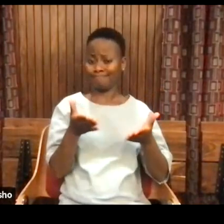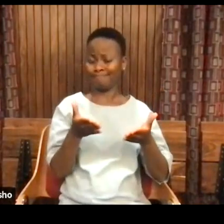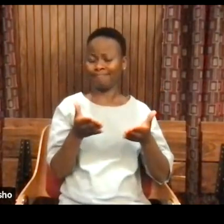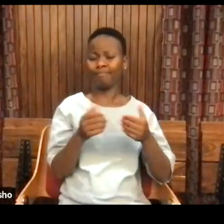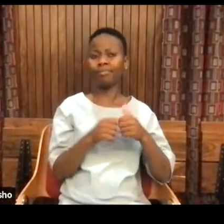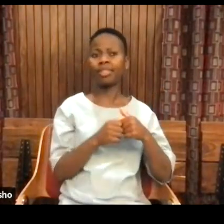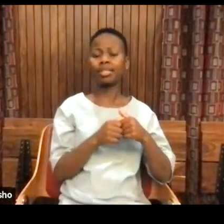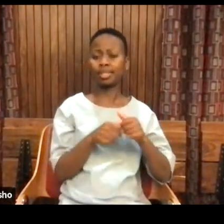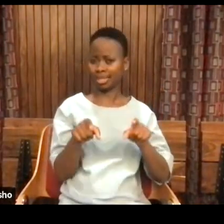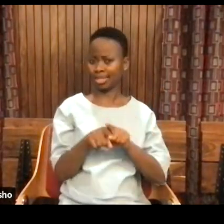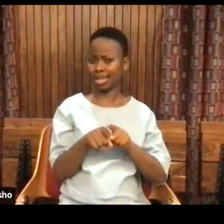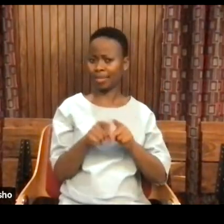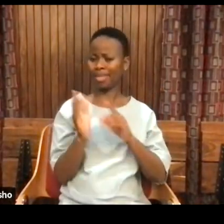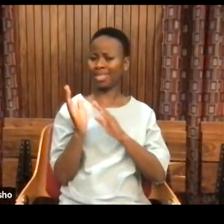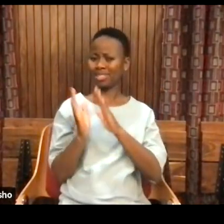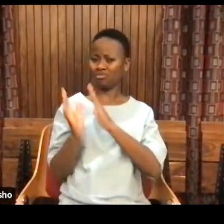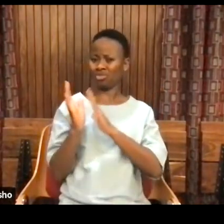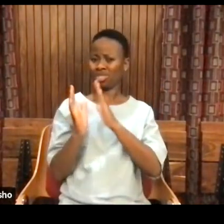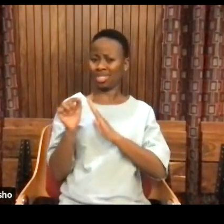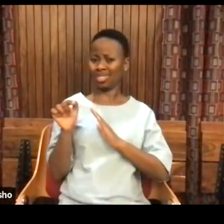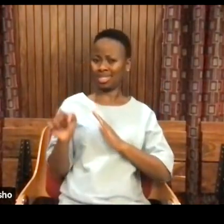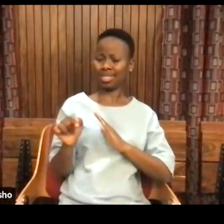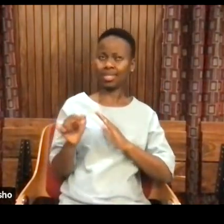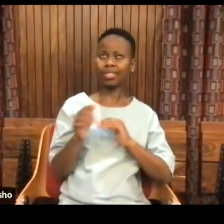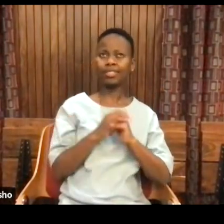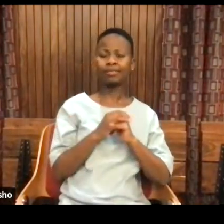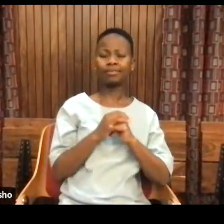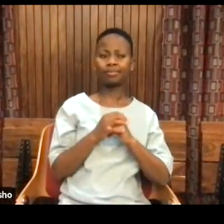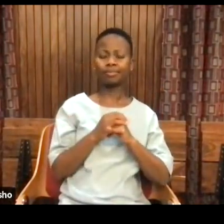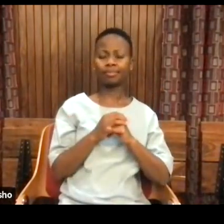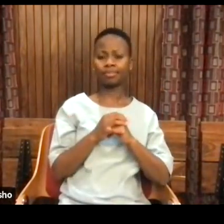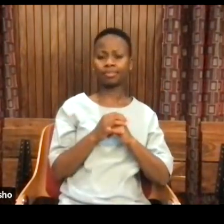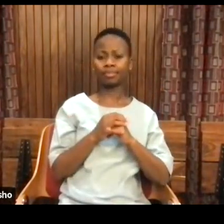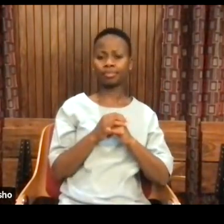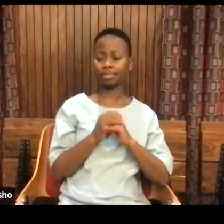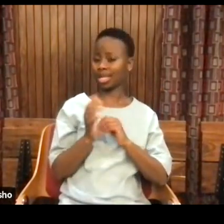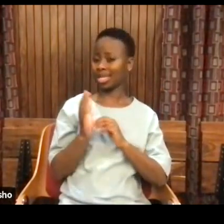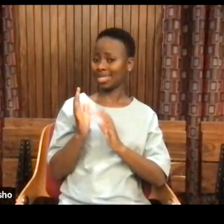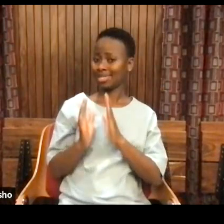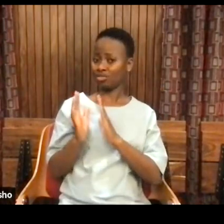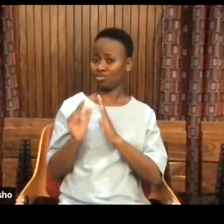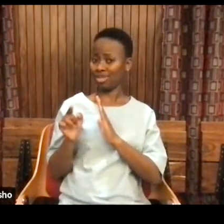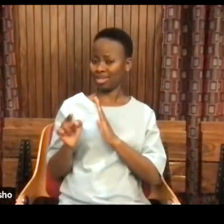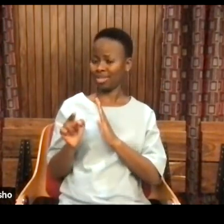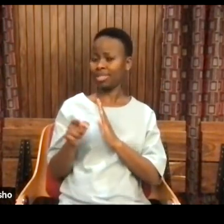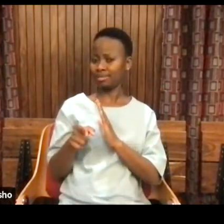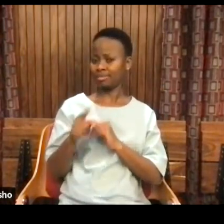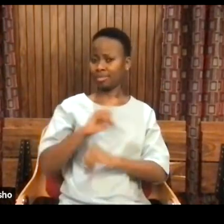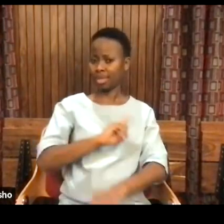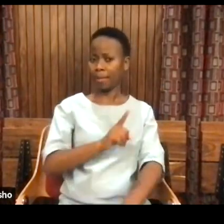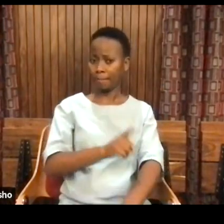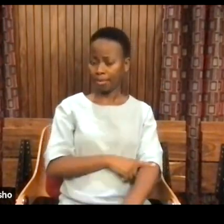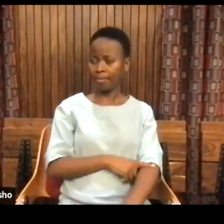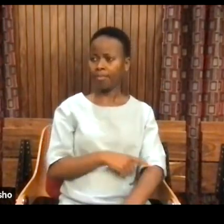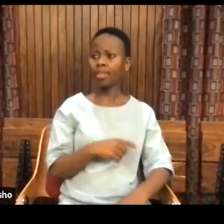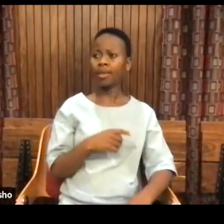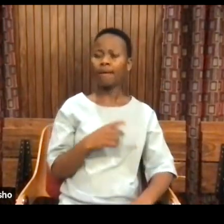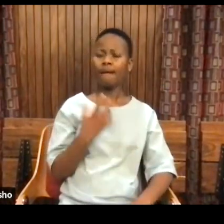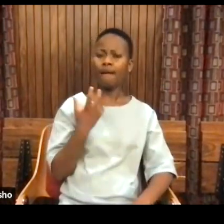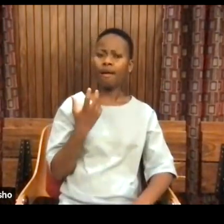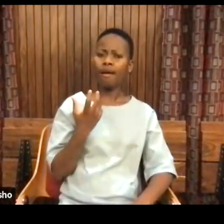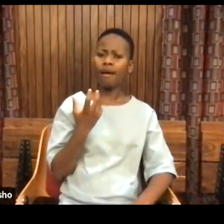history. The thing about history. And this is one of the powerful things. There are people who have theories of history.